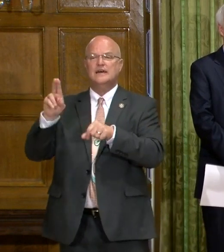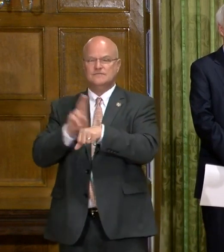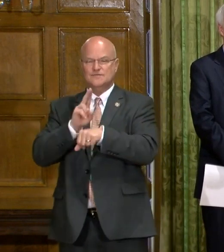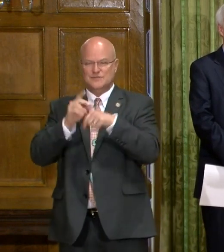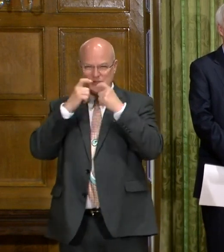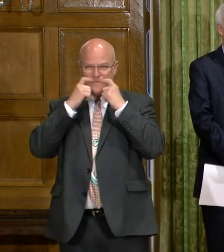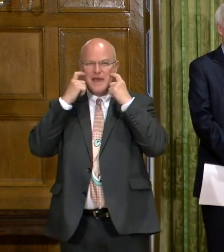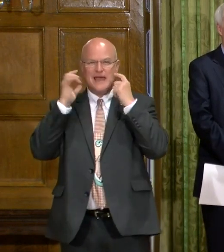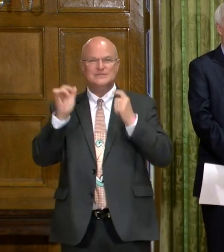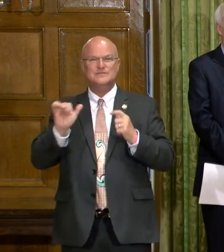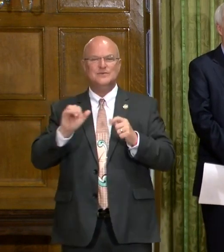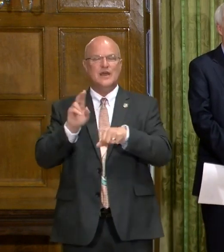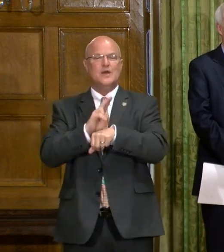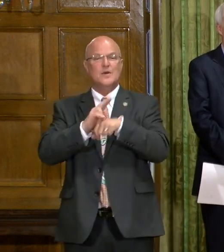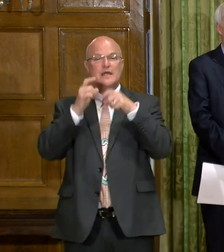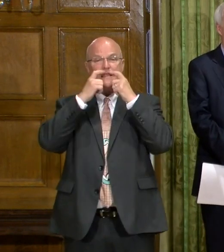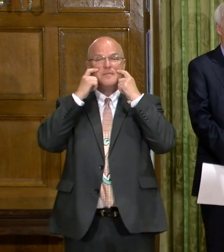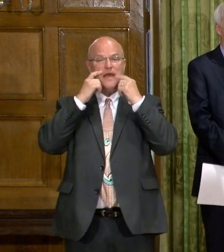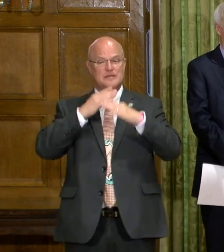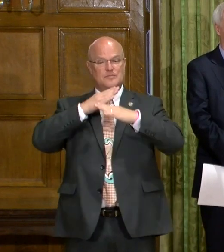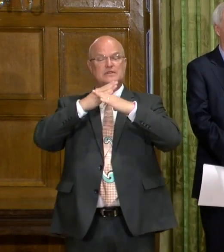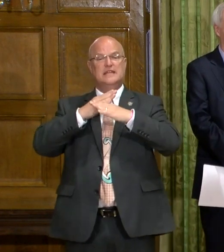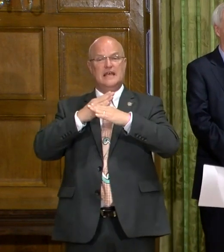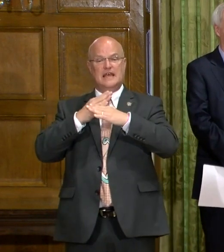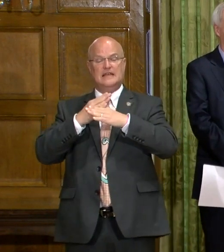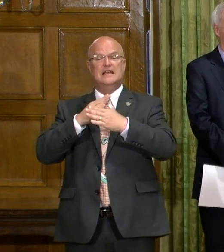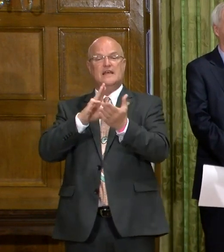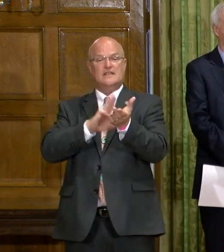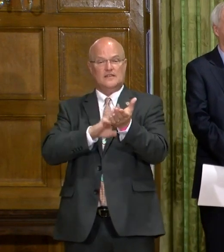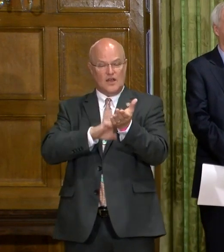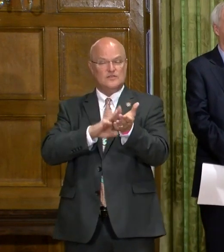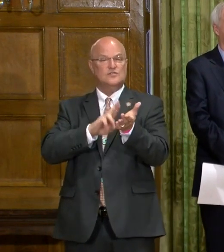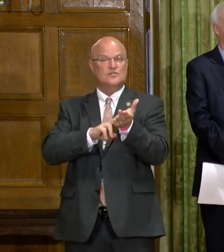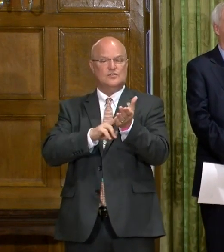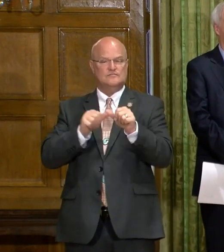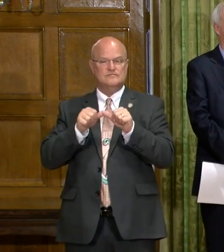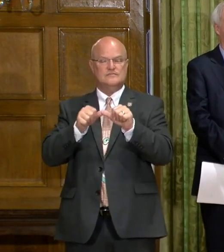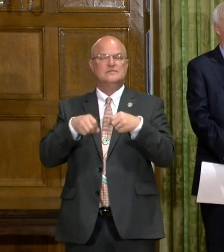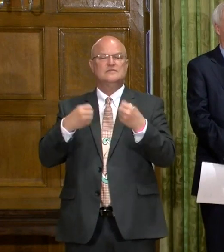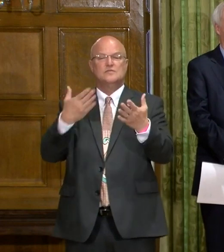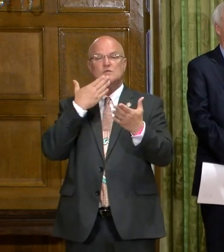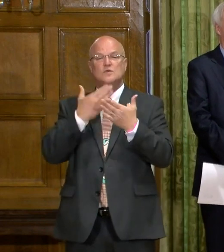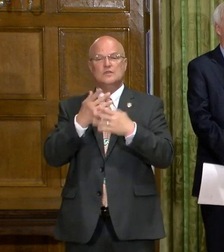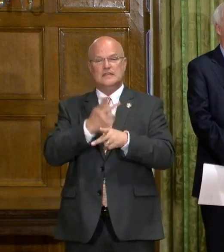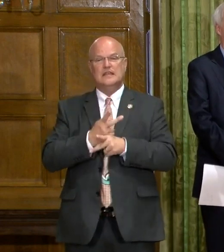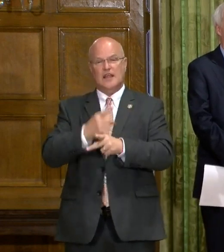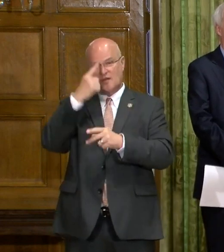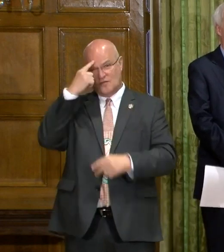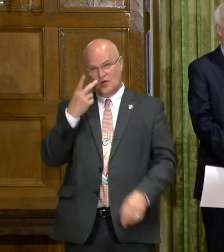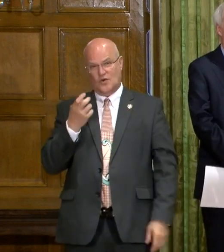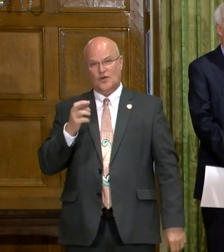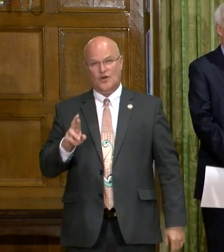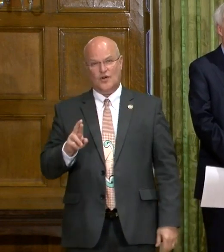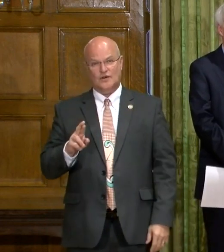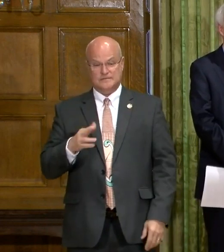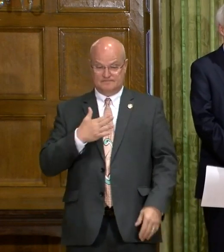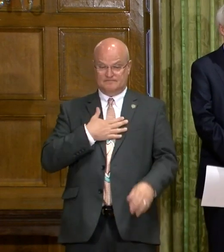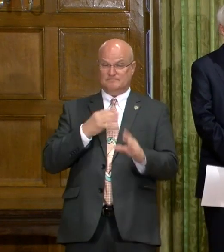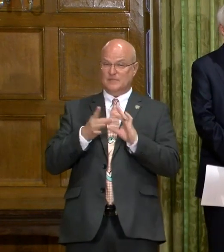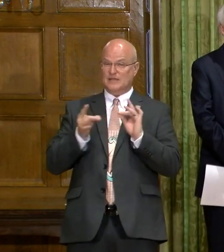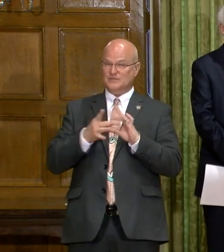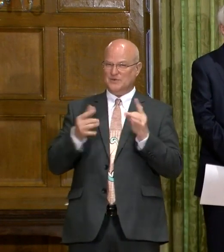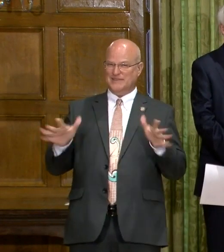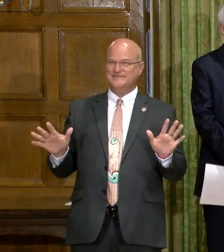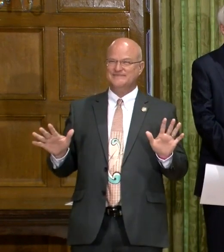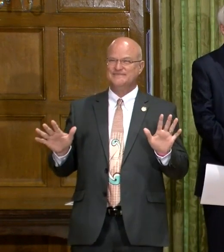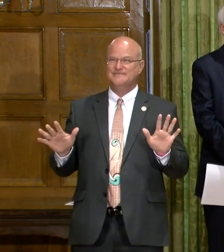also wears a mask and she wears this mask to protect the providers who continue to provide great care for her. So that's my story.